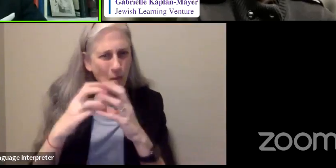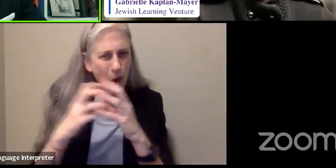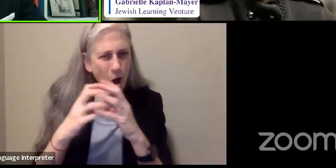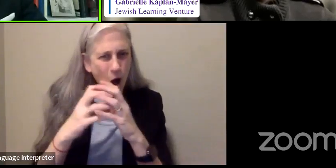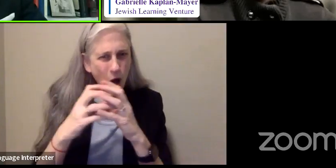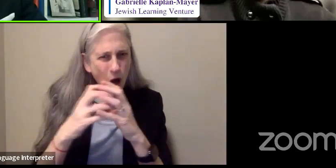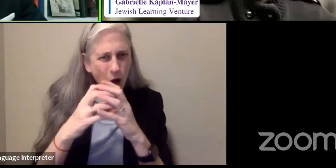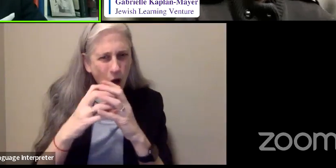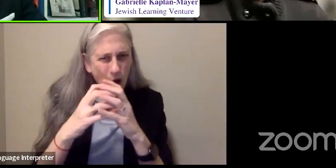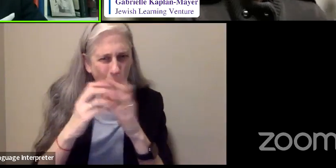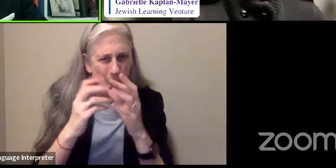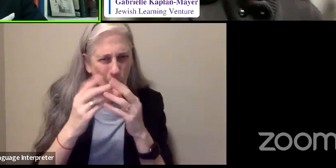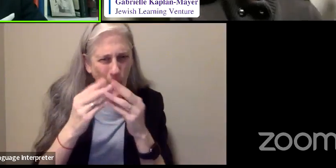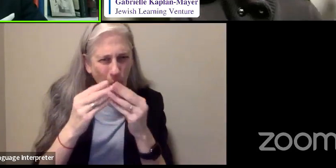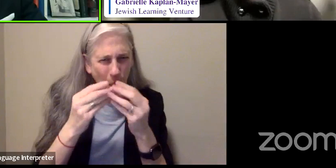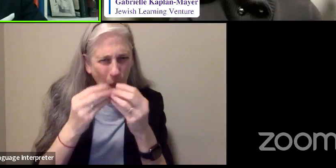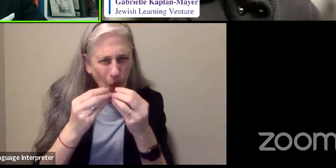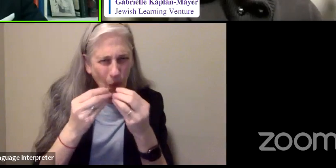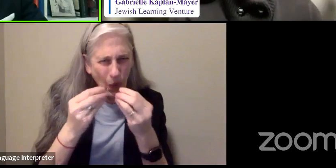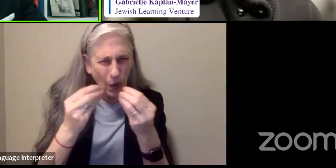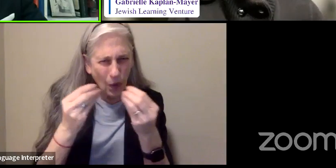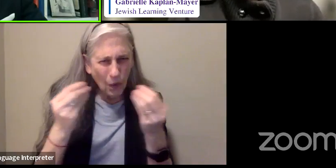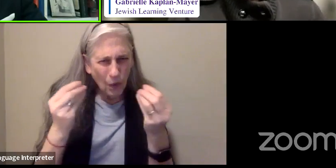separated from my wrist.